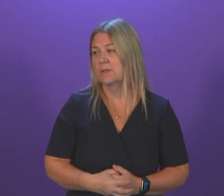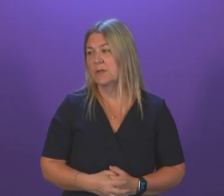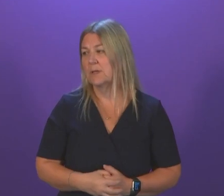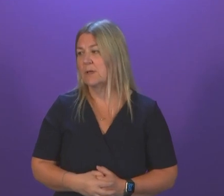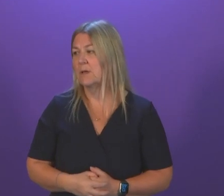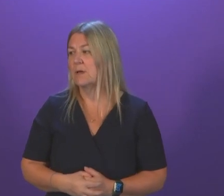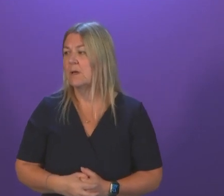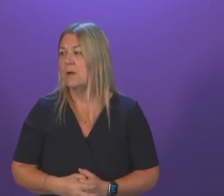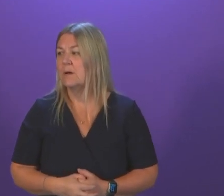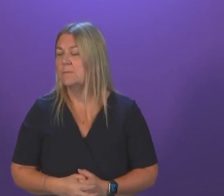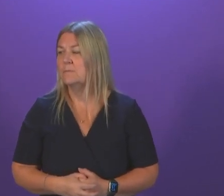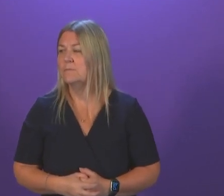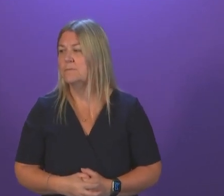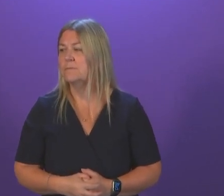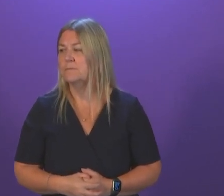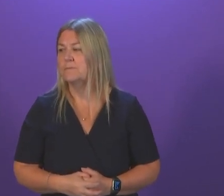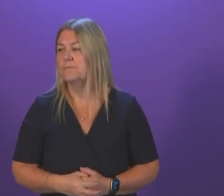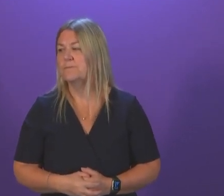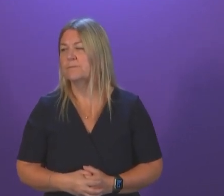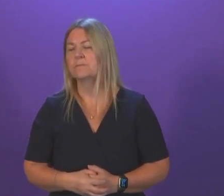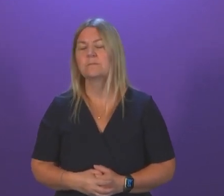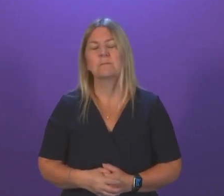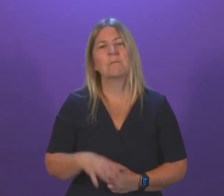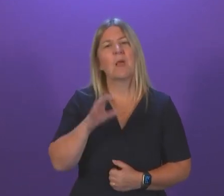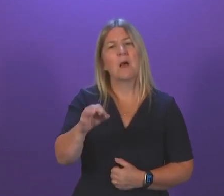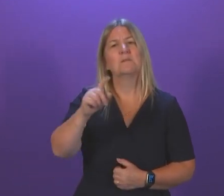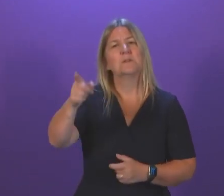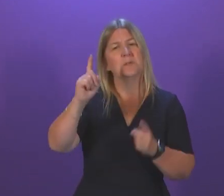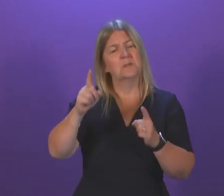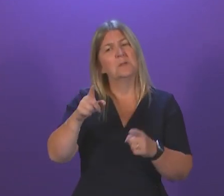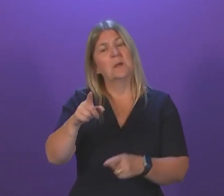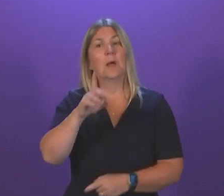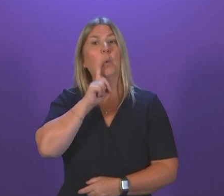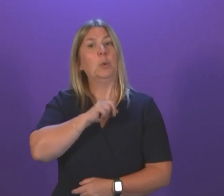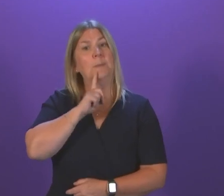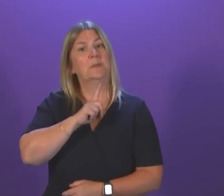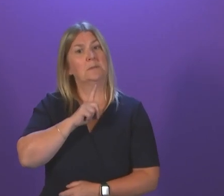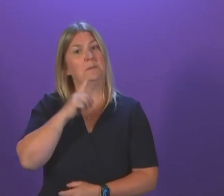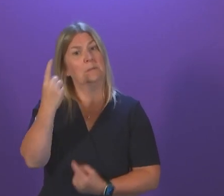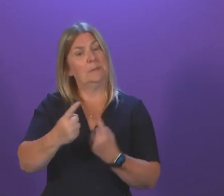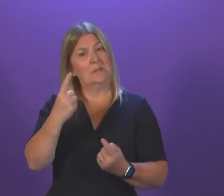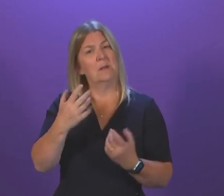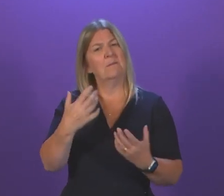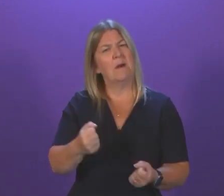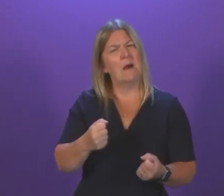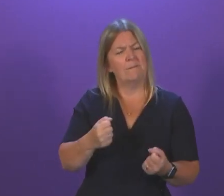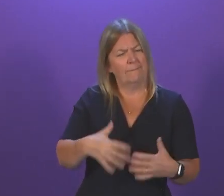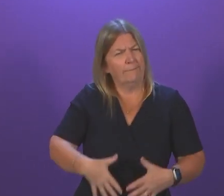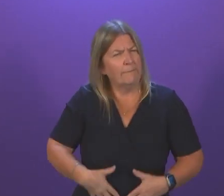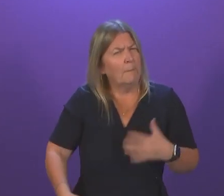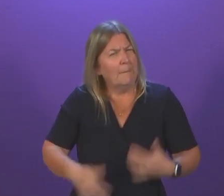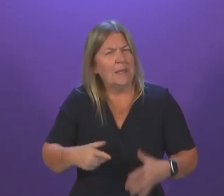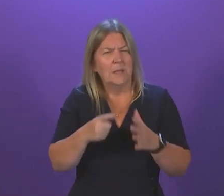To ask the First Minister, what steps are being taken to ensure that women with endometriosis are diagnosed within a year?